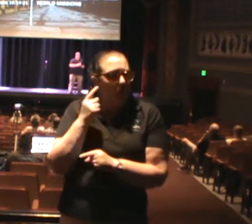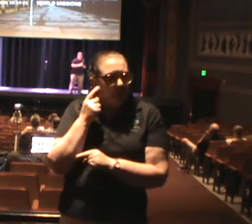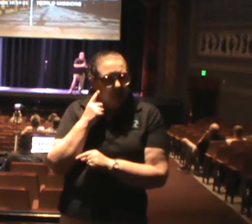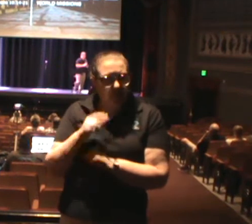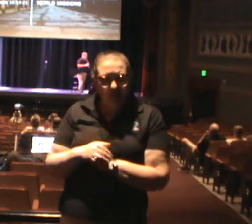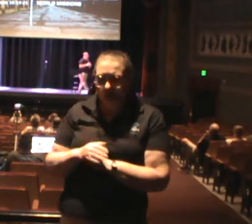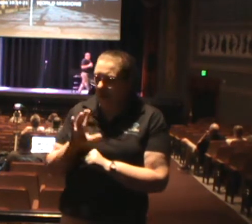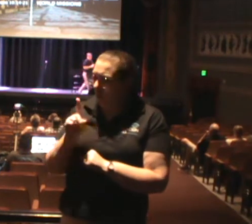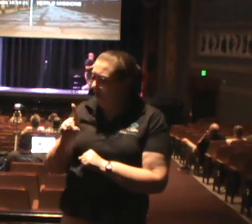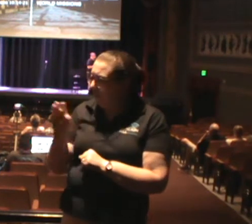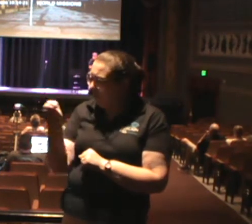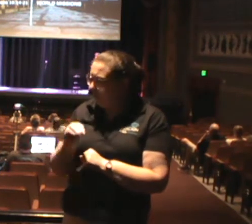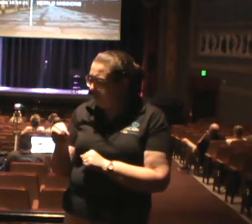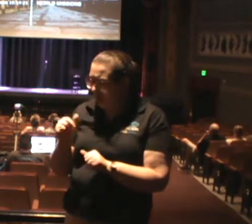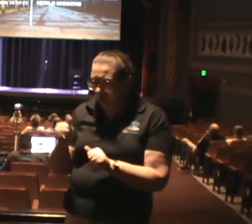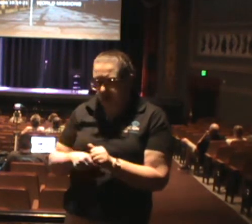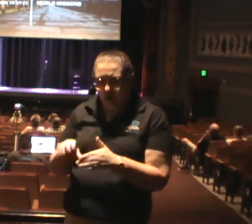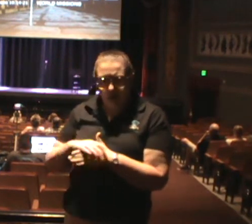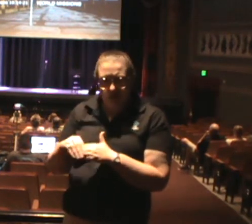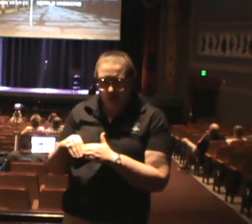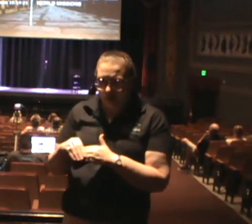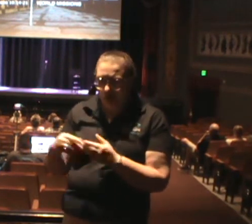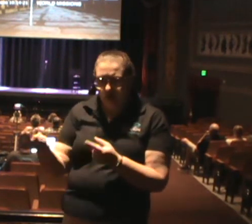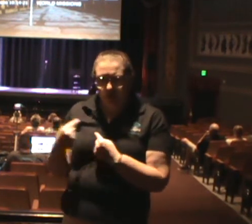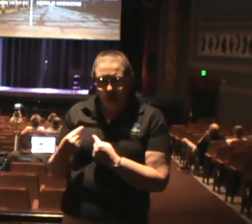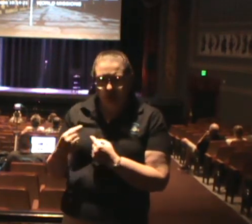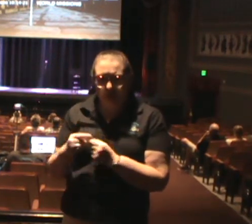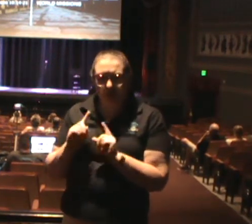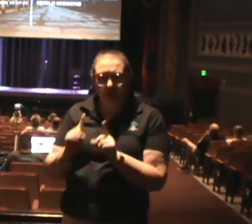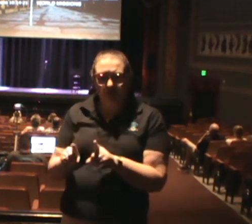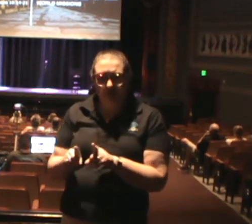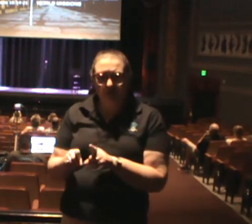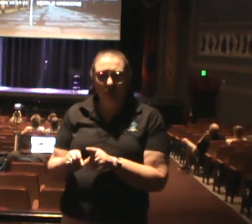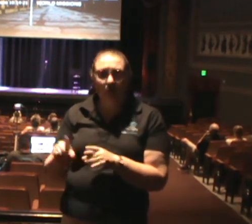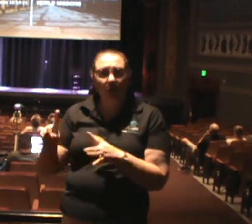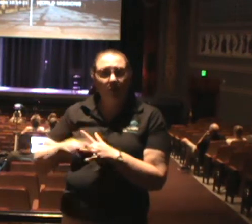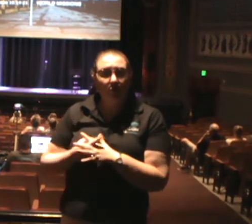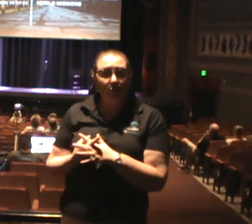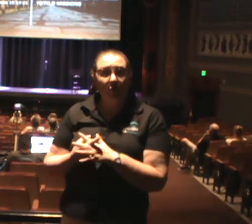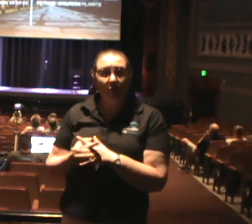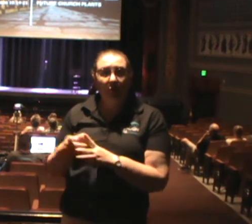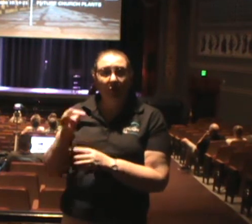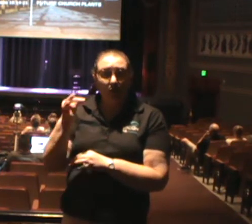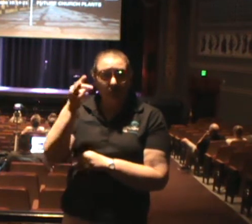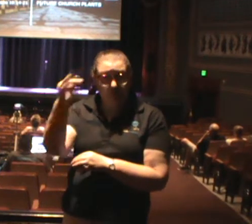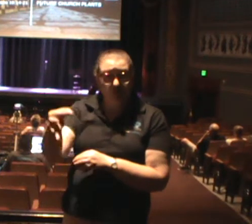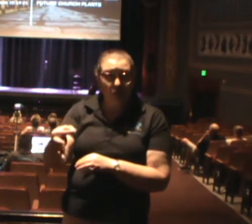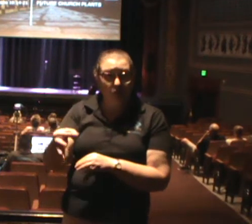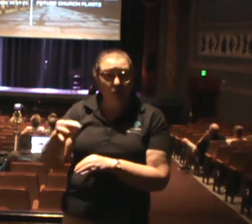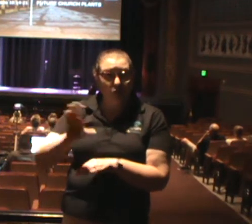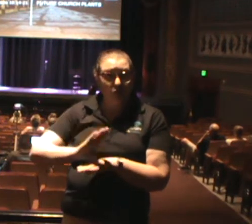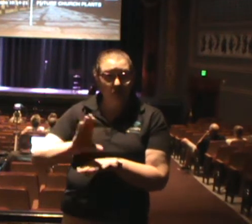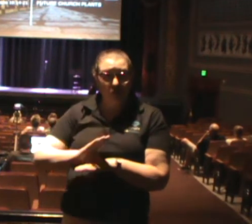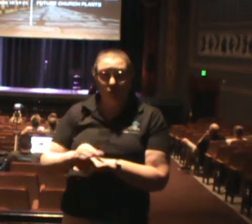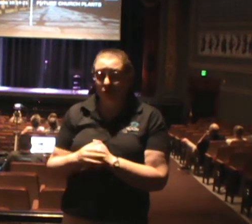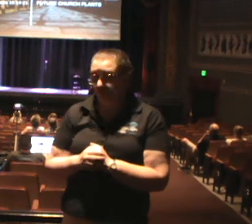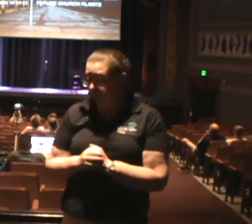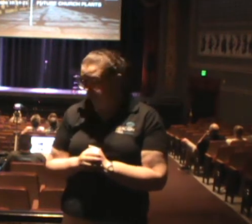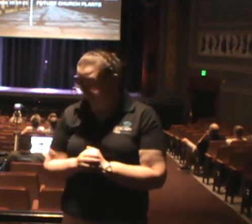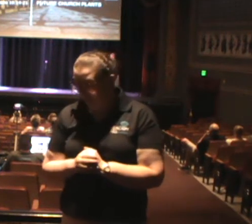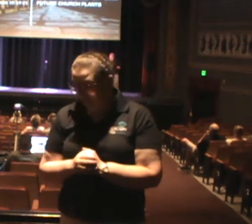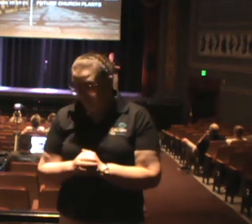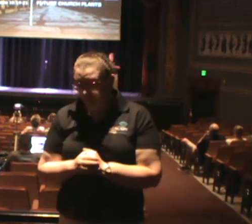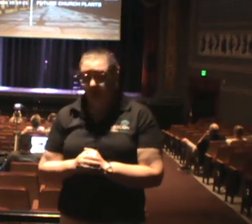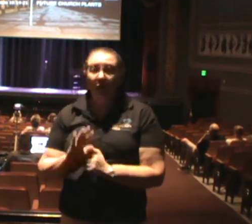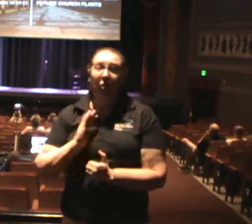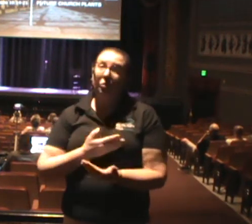we have 1% of every dollar that comes in to go towards starting a future church plan. Whether or not, matter of fact, you know, we